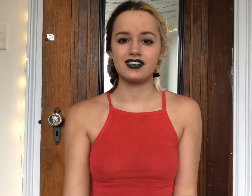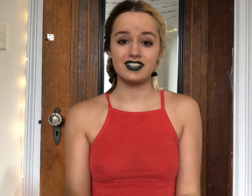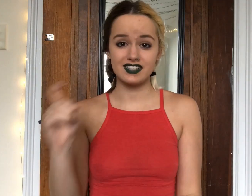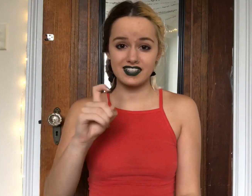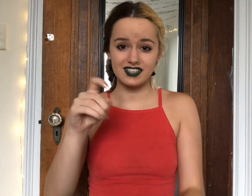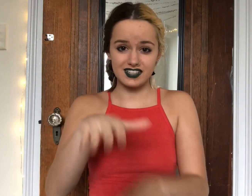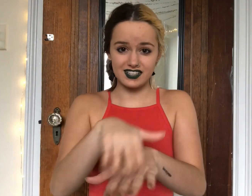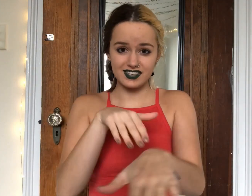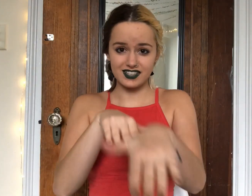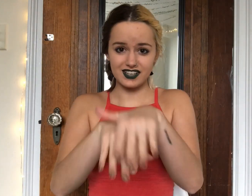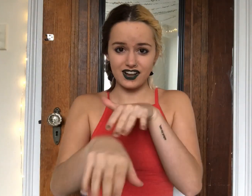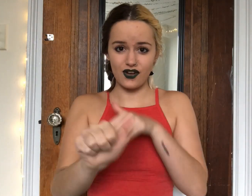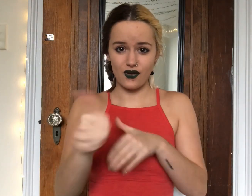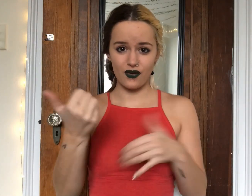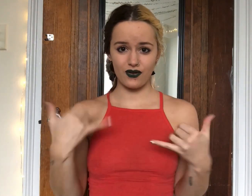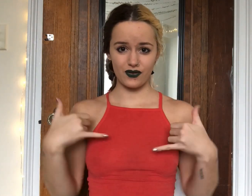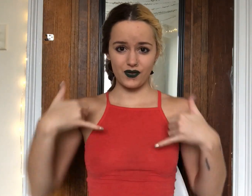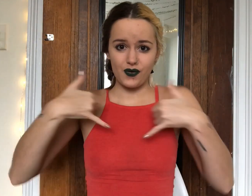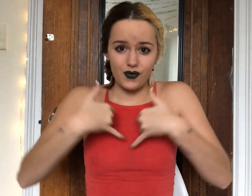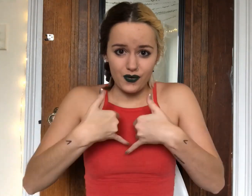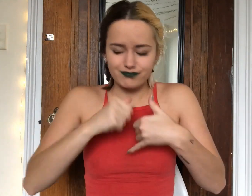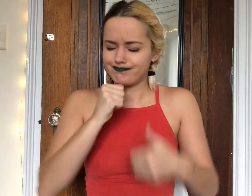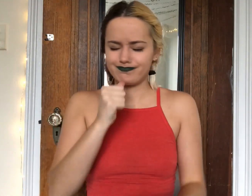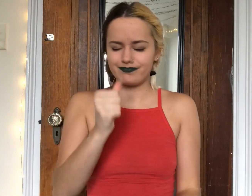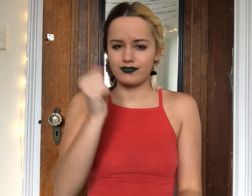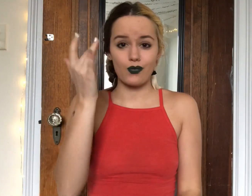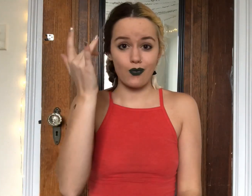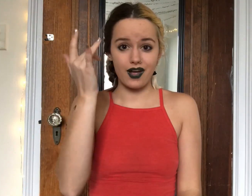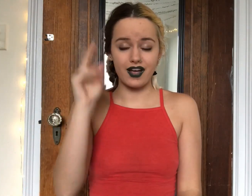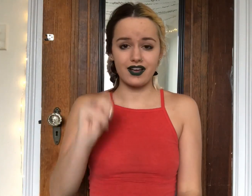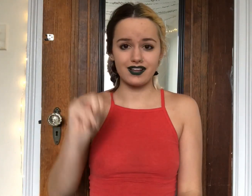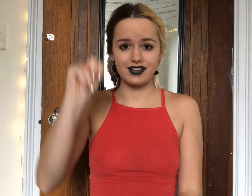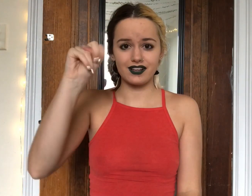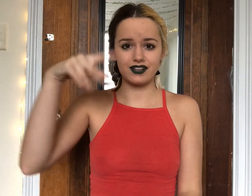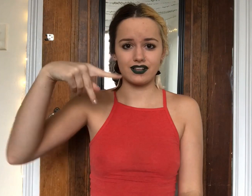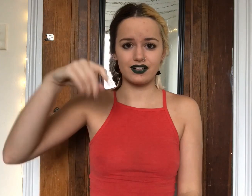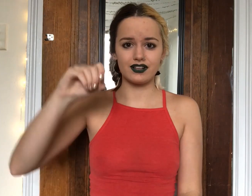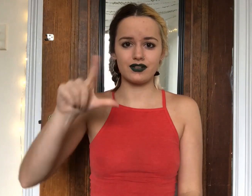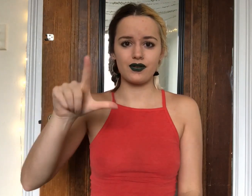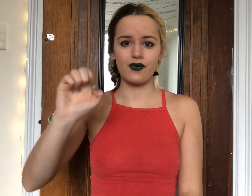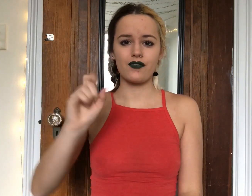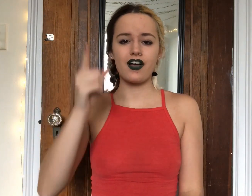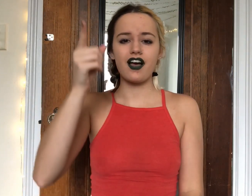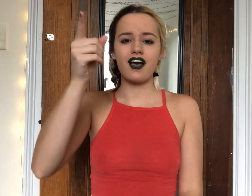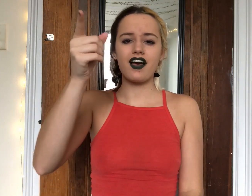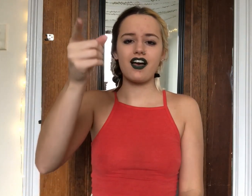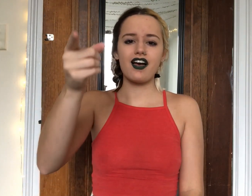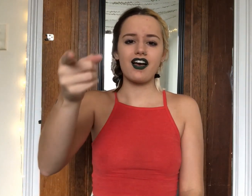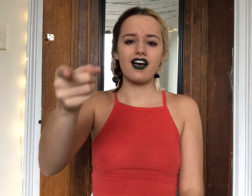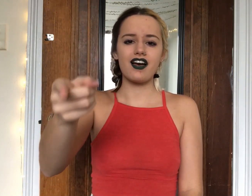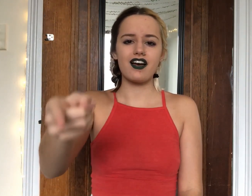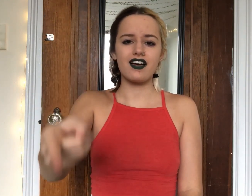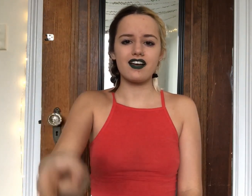Our Mittens Or Our Coats Cause We're About As Far As You Can Get From The North Pole Yeah,